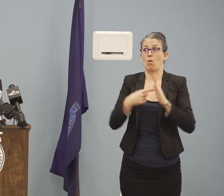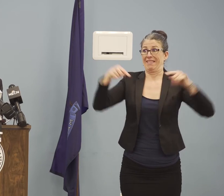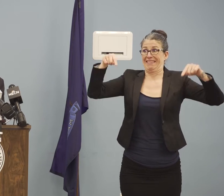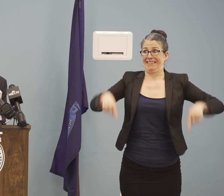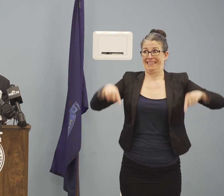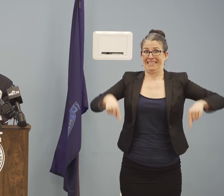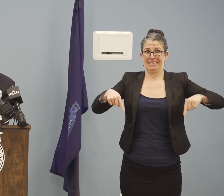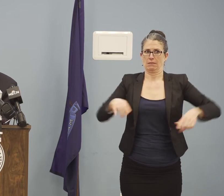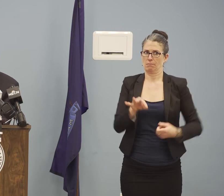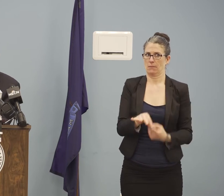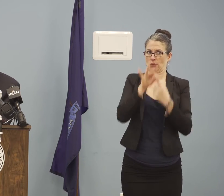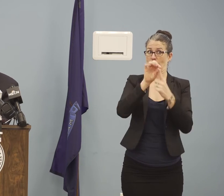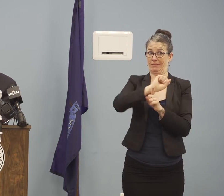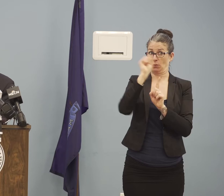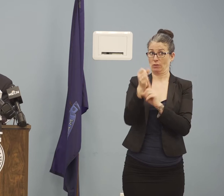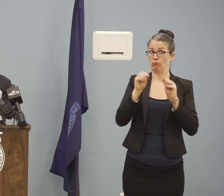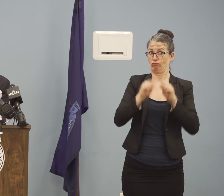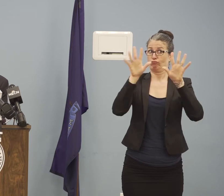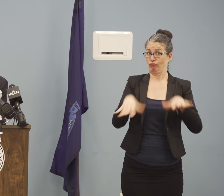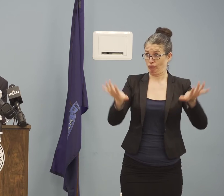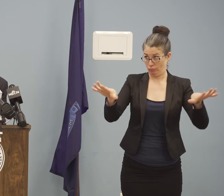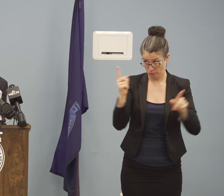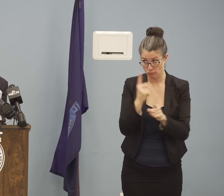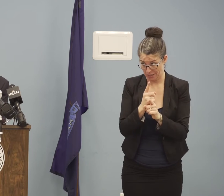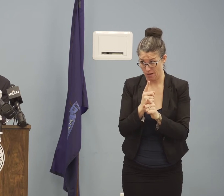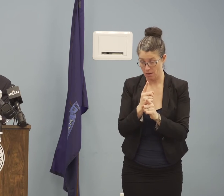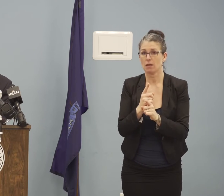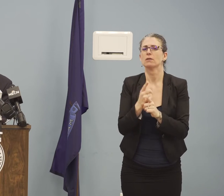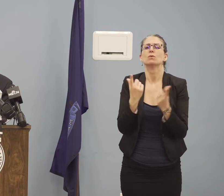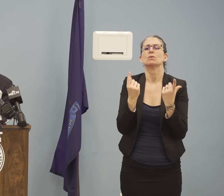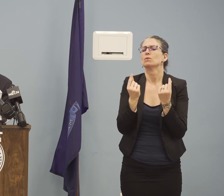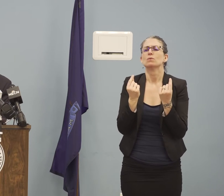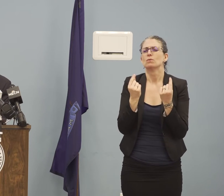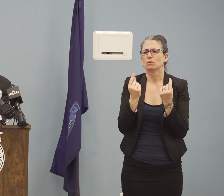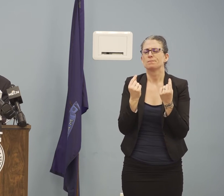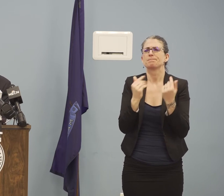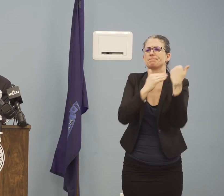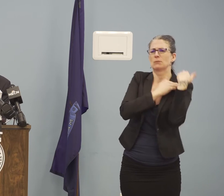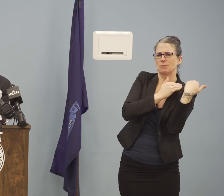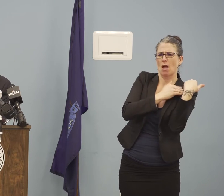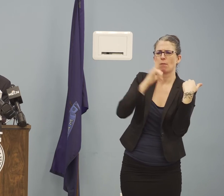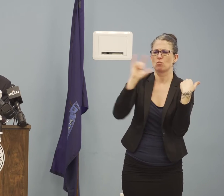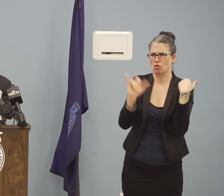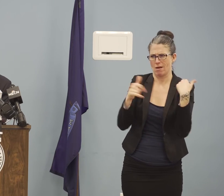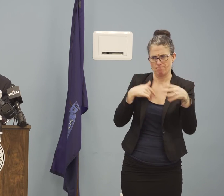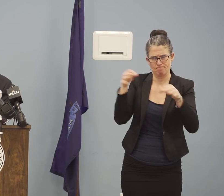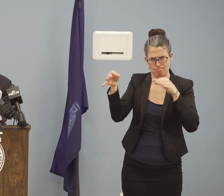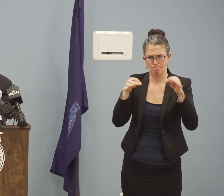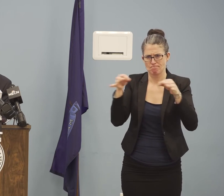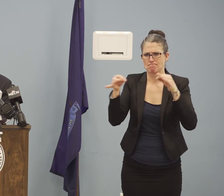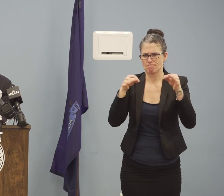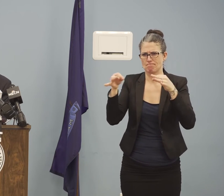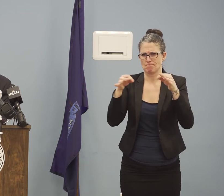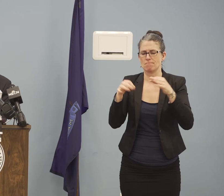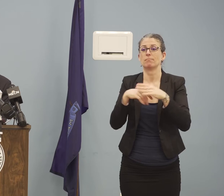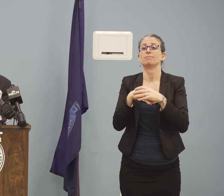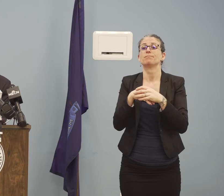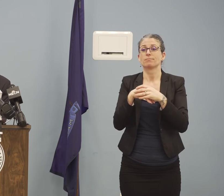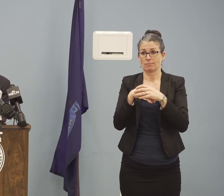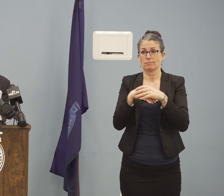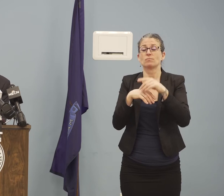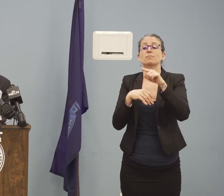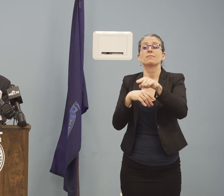And one of the ways in which we have, right now, public health nurses are assisting our epidemiology force